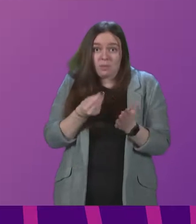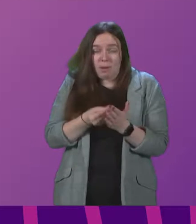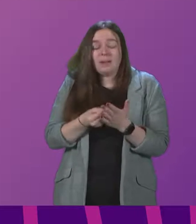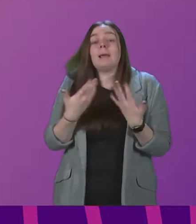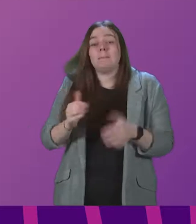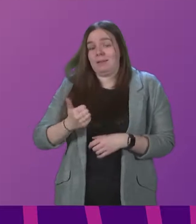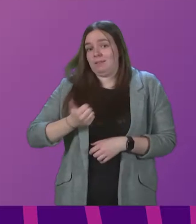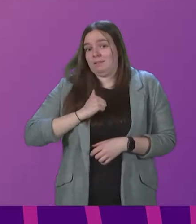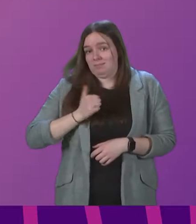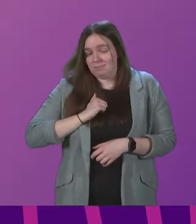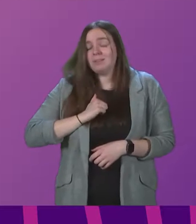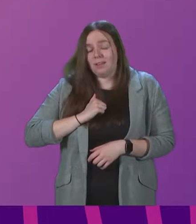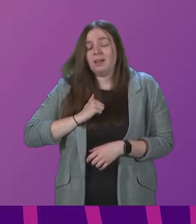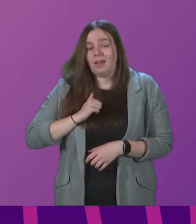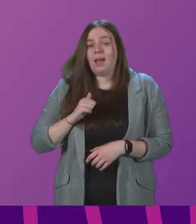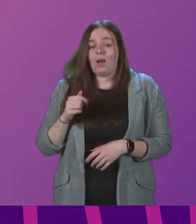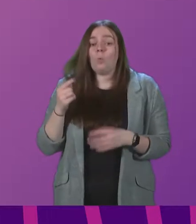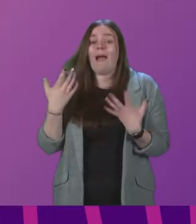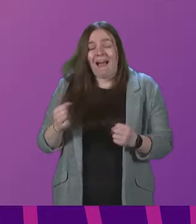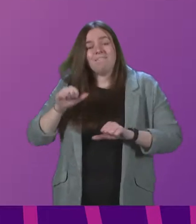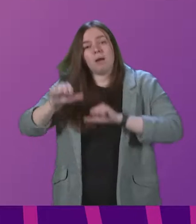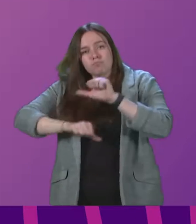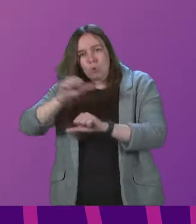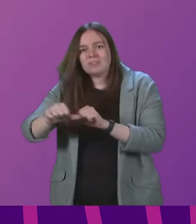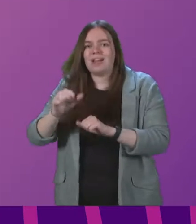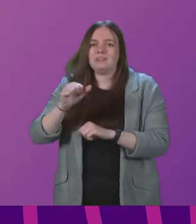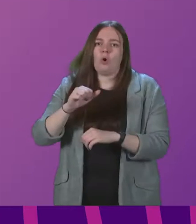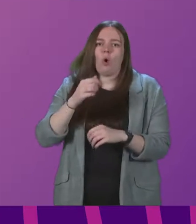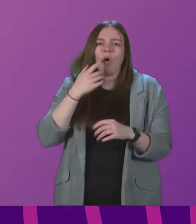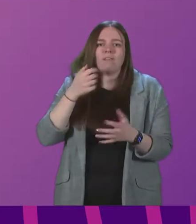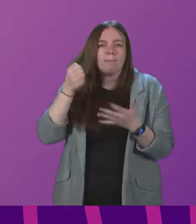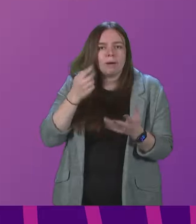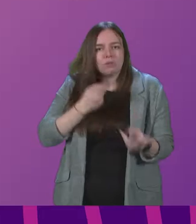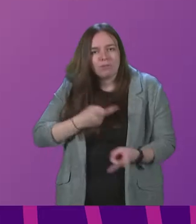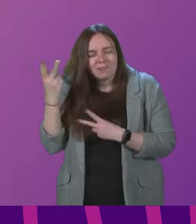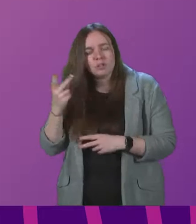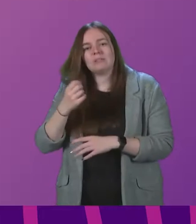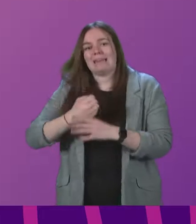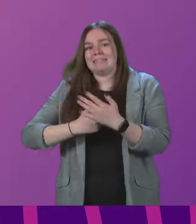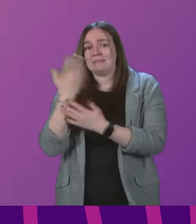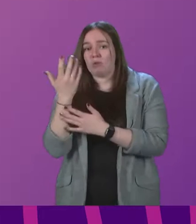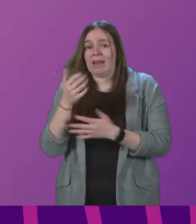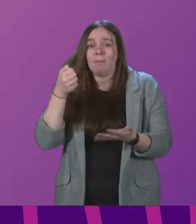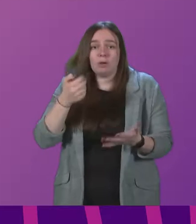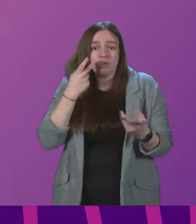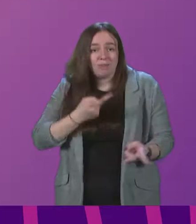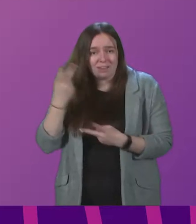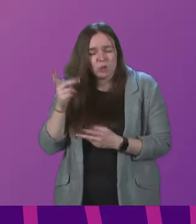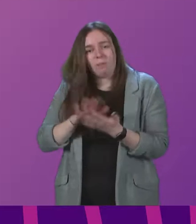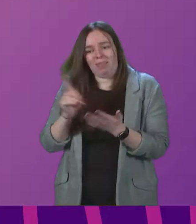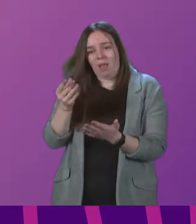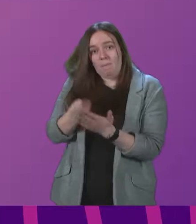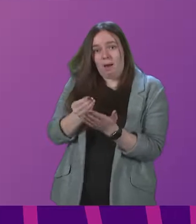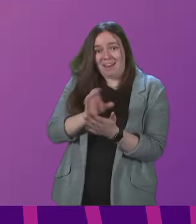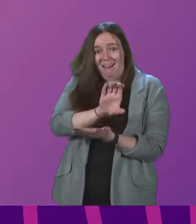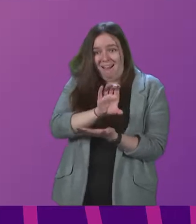anticipated. And, of course, we have a process of autumn budget revisions and spring budget revisions where that for money is allocated.